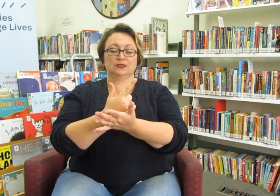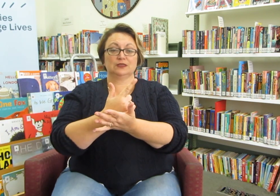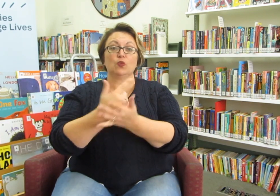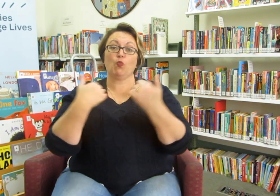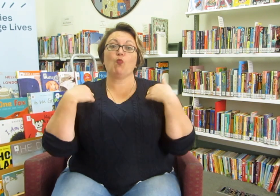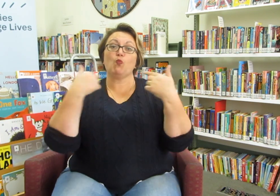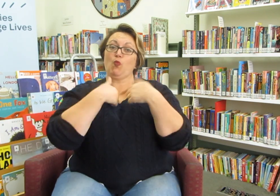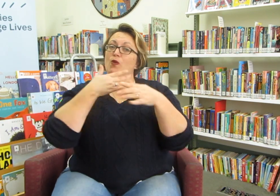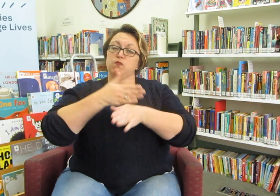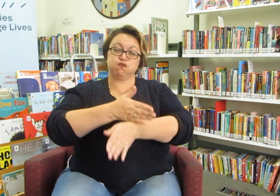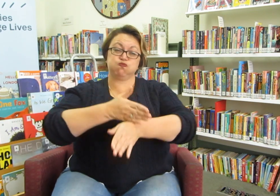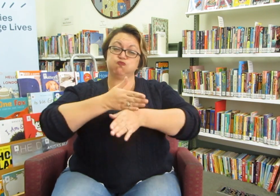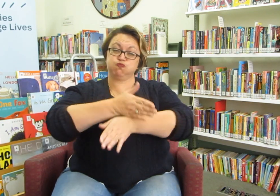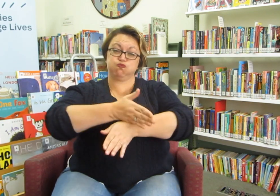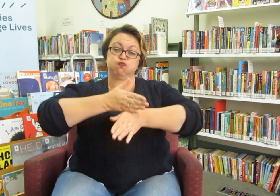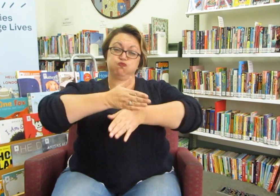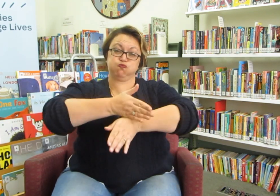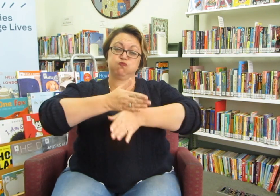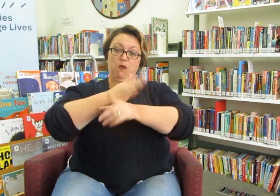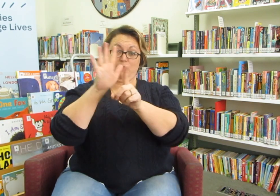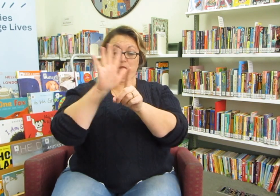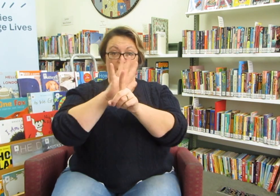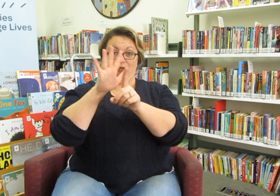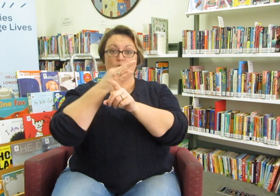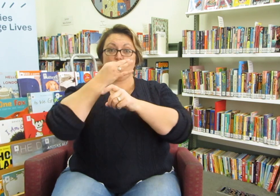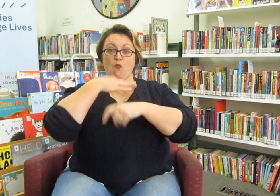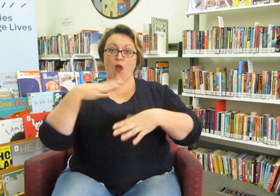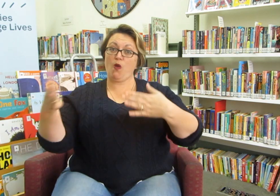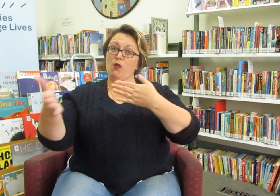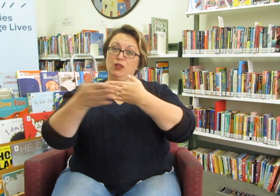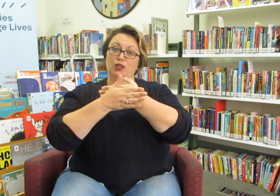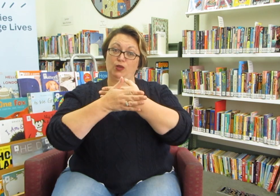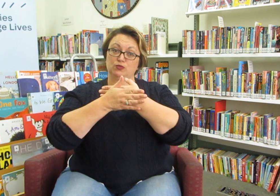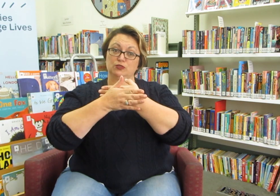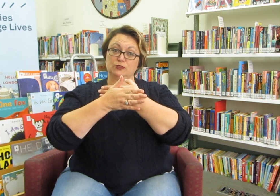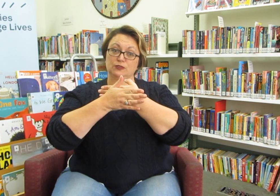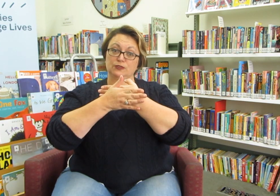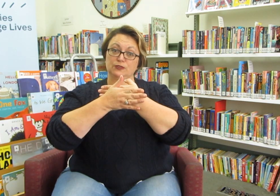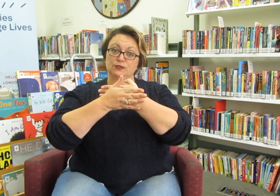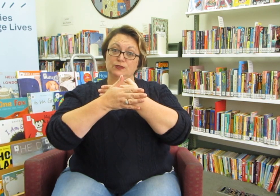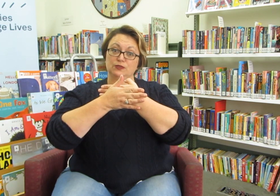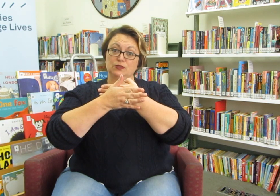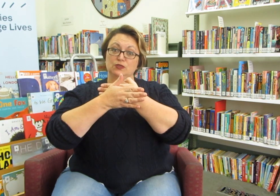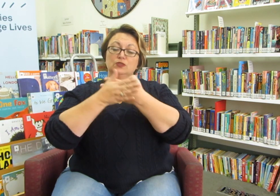lot we are all working really hard in the background while our doors are closed